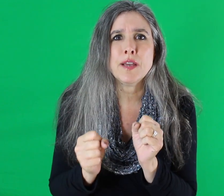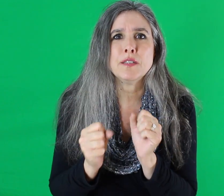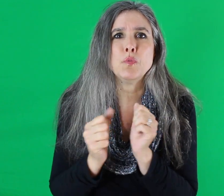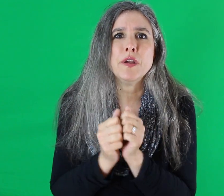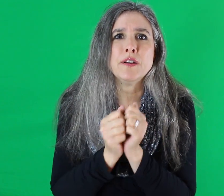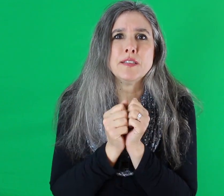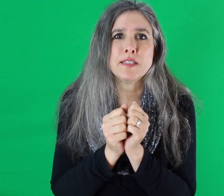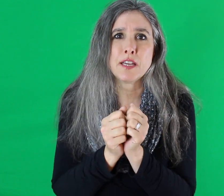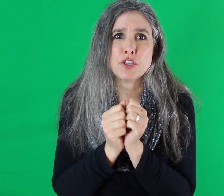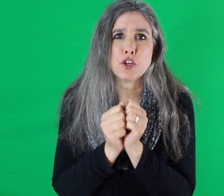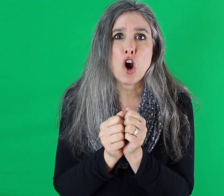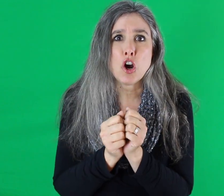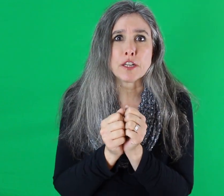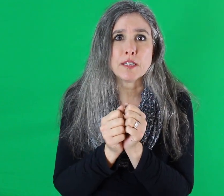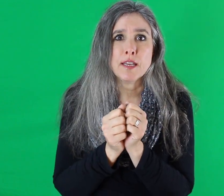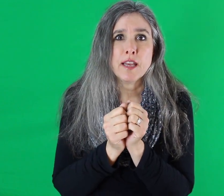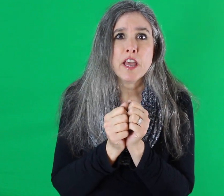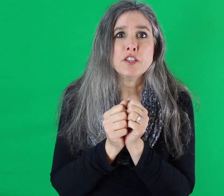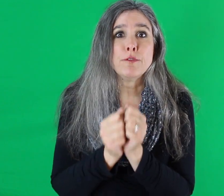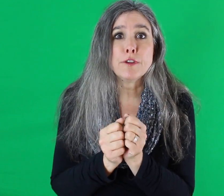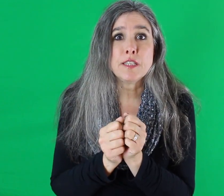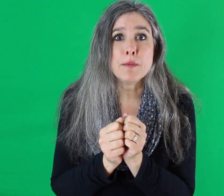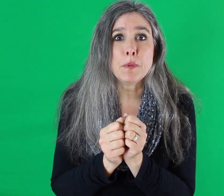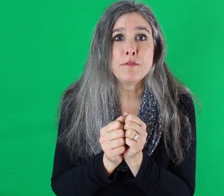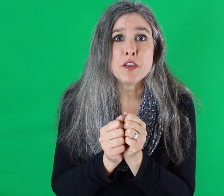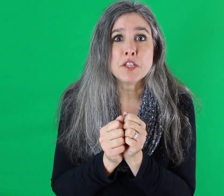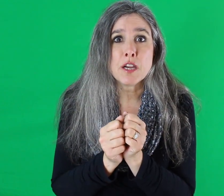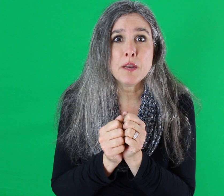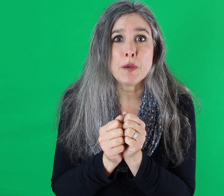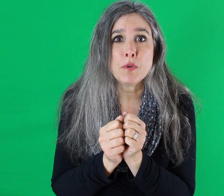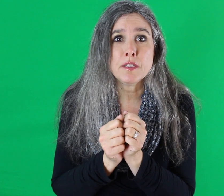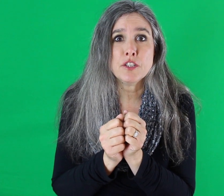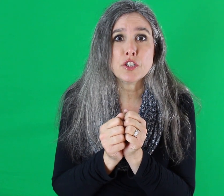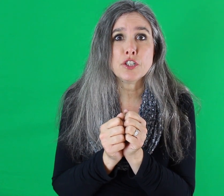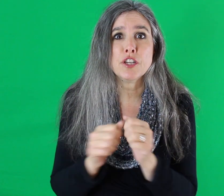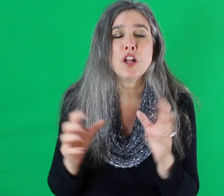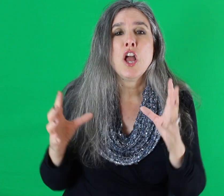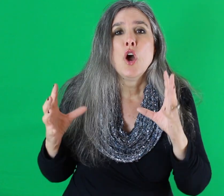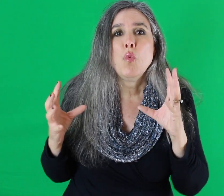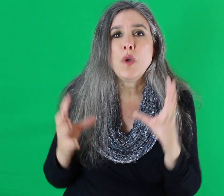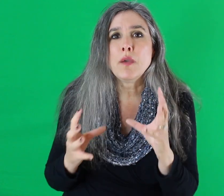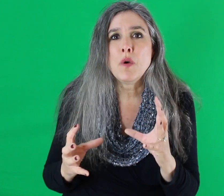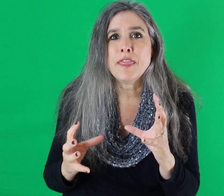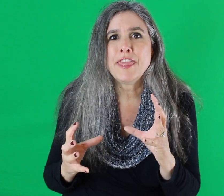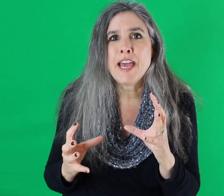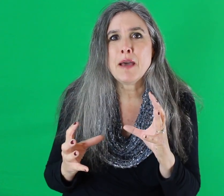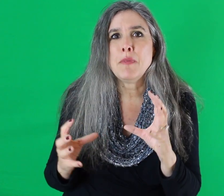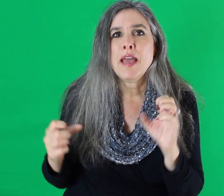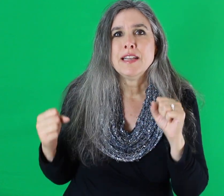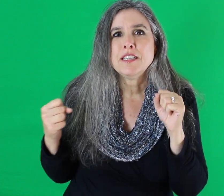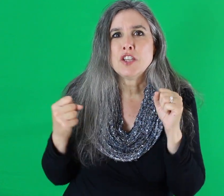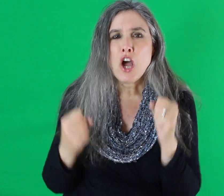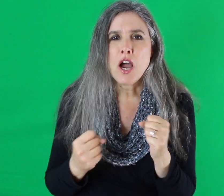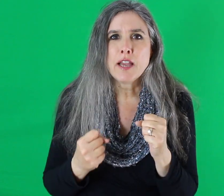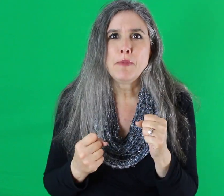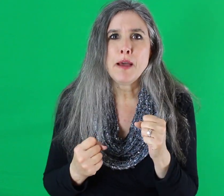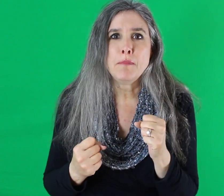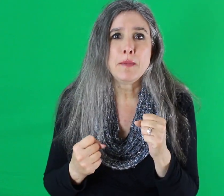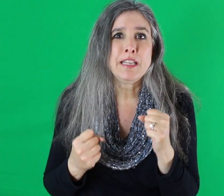is where does it touch your heart? So for example, if they're talking about Winston Churchill, we want them to talk about maybe